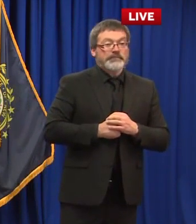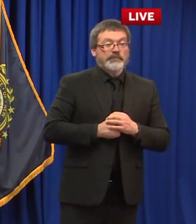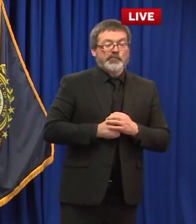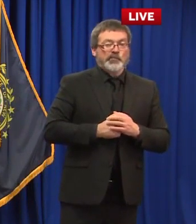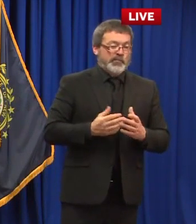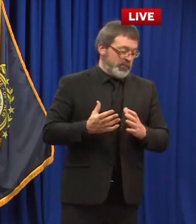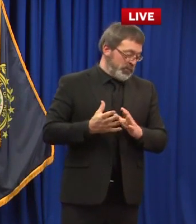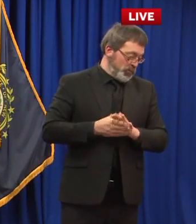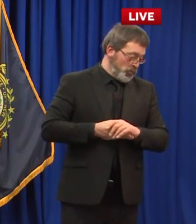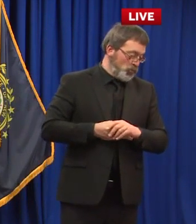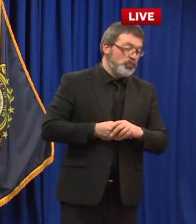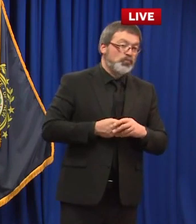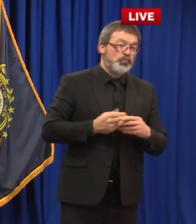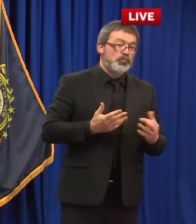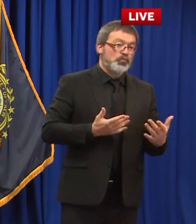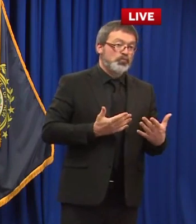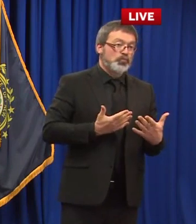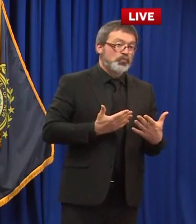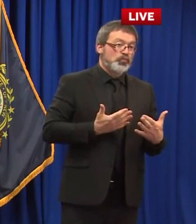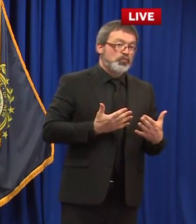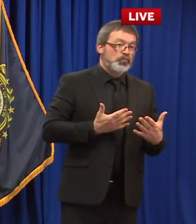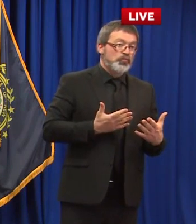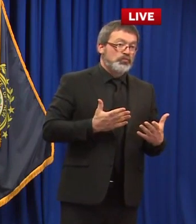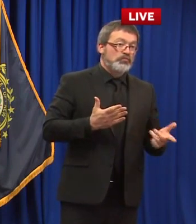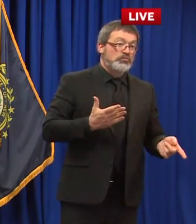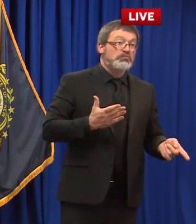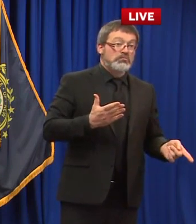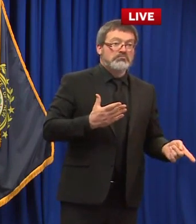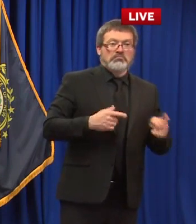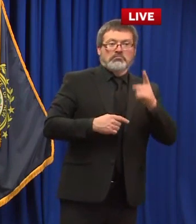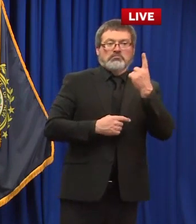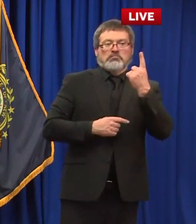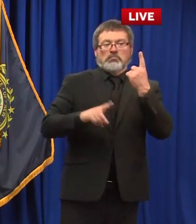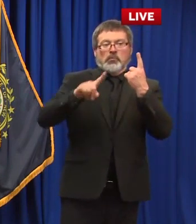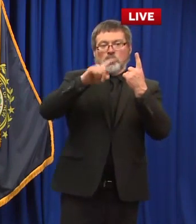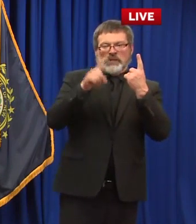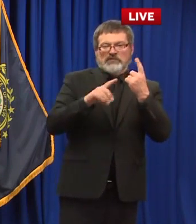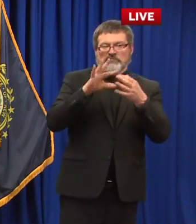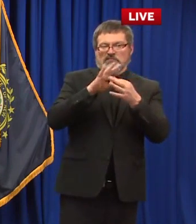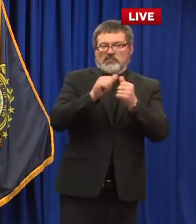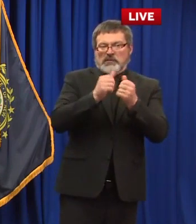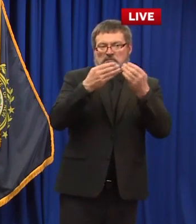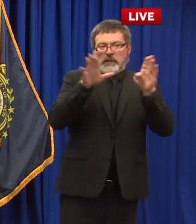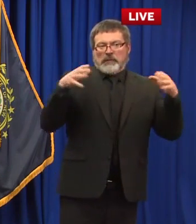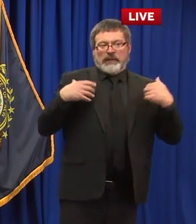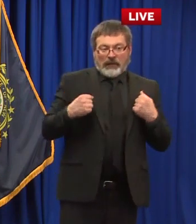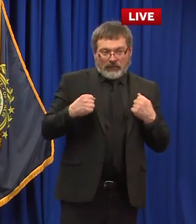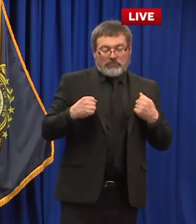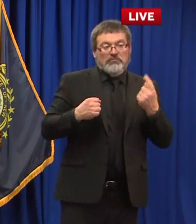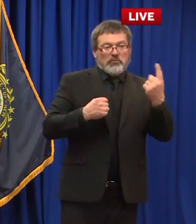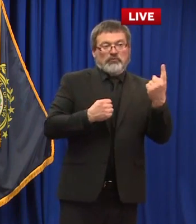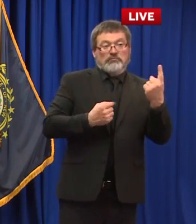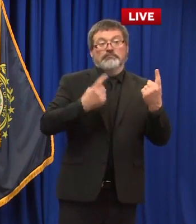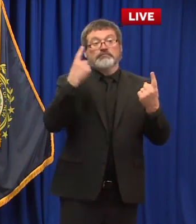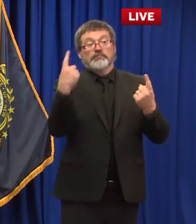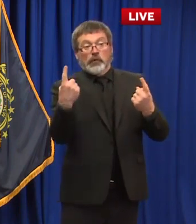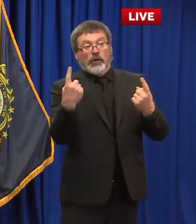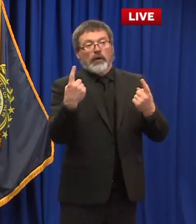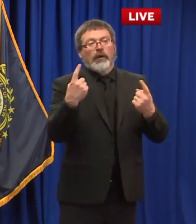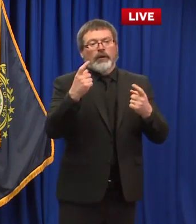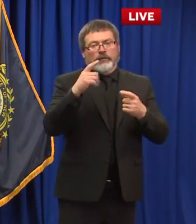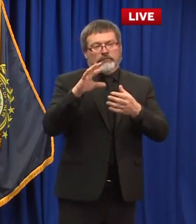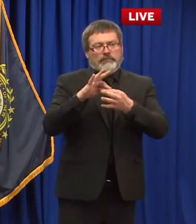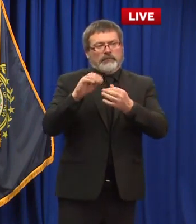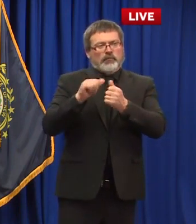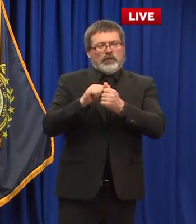hi thanks um i have one um public health question and then one follow-up on the accountability um in